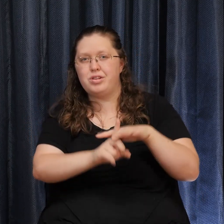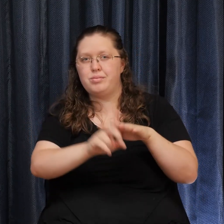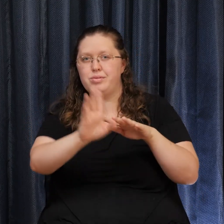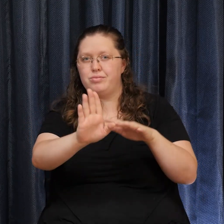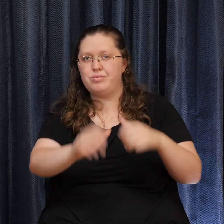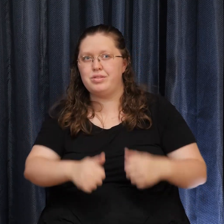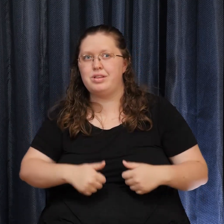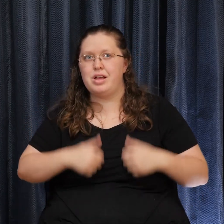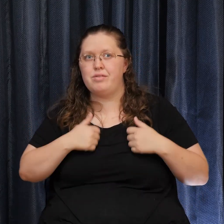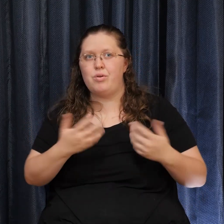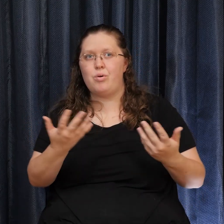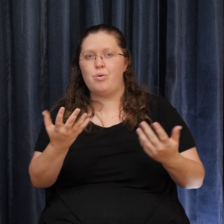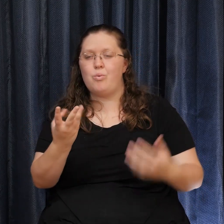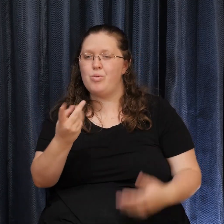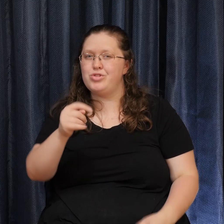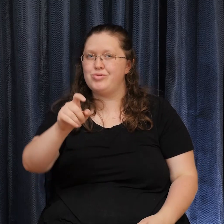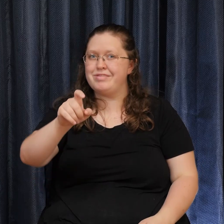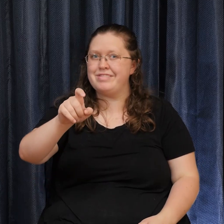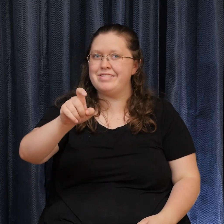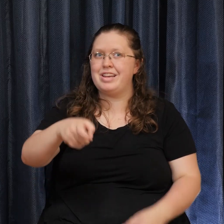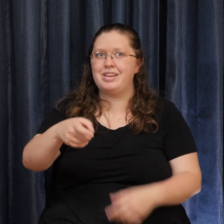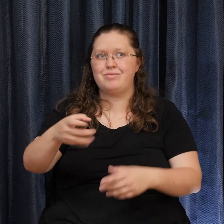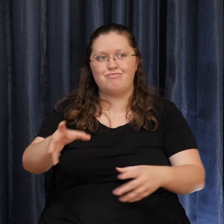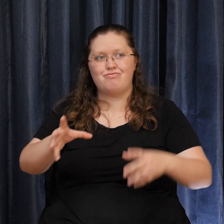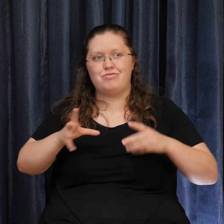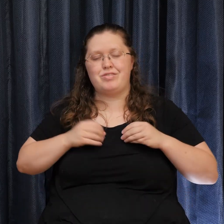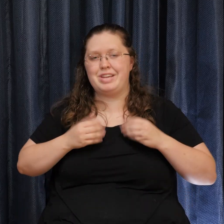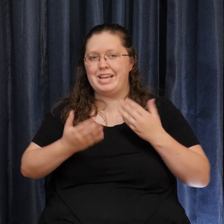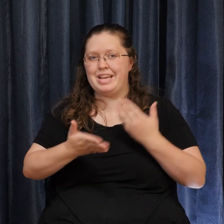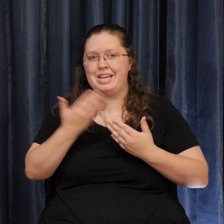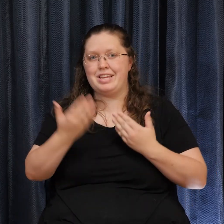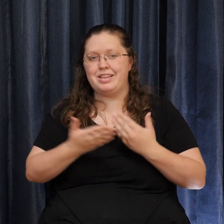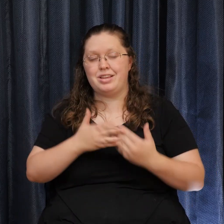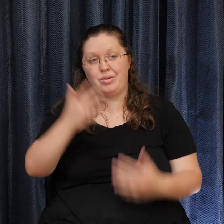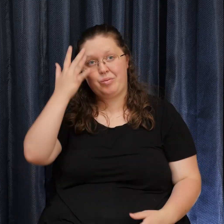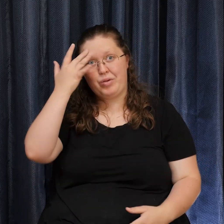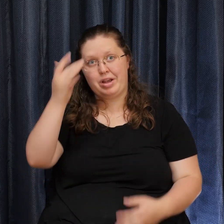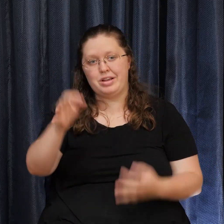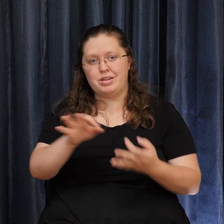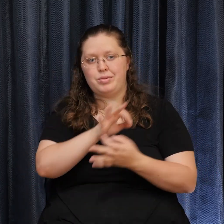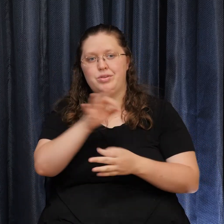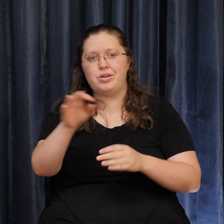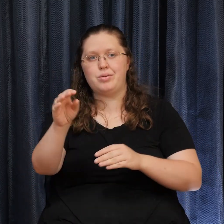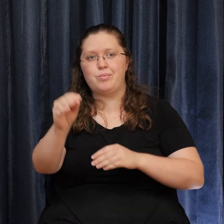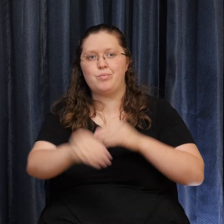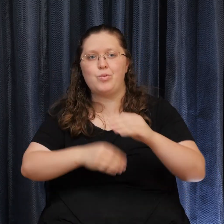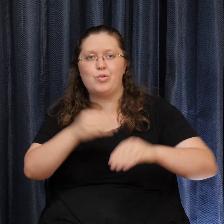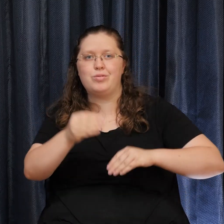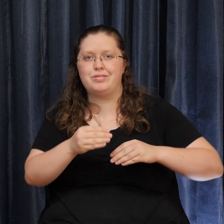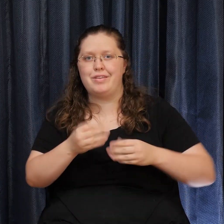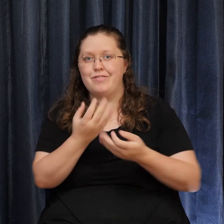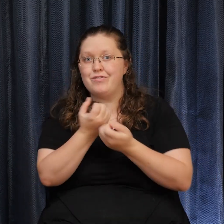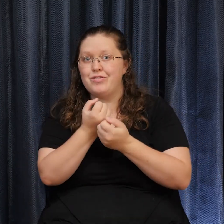you easily Because spirit Moves freely Through you This is the mastery Of intent